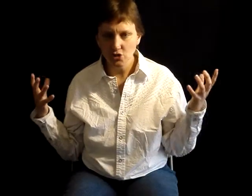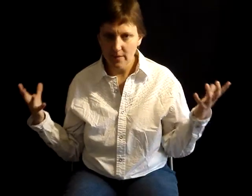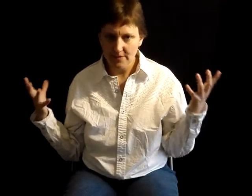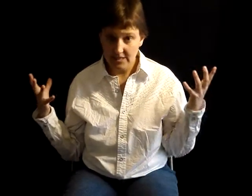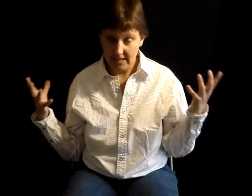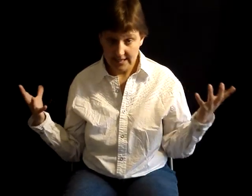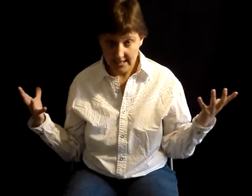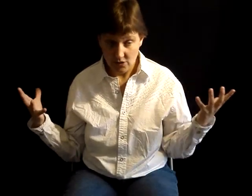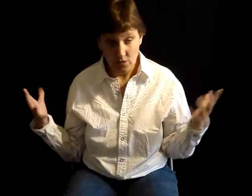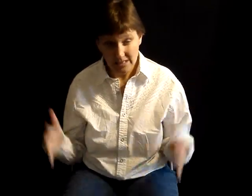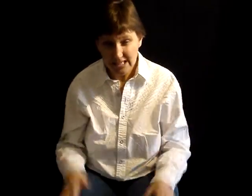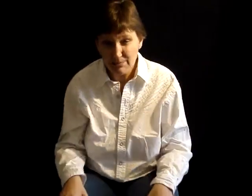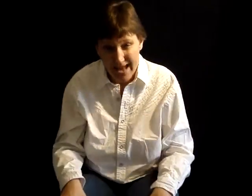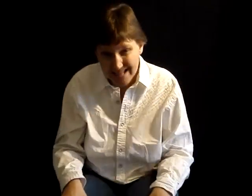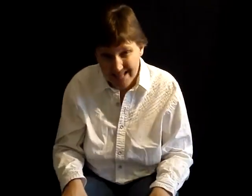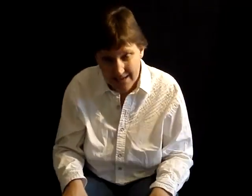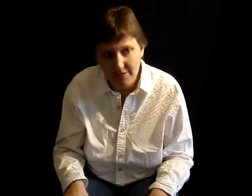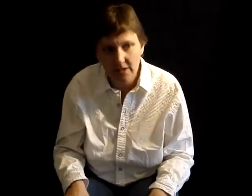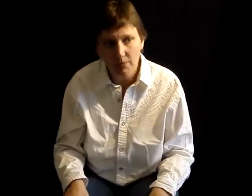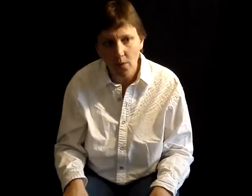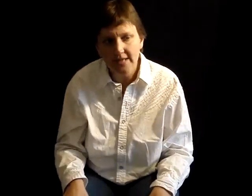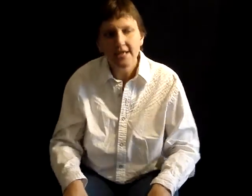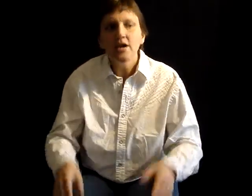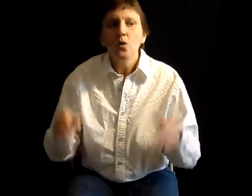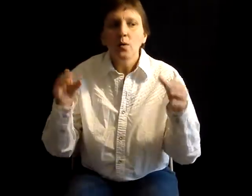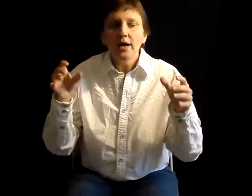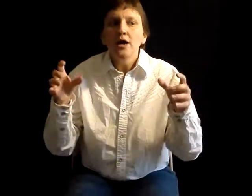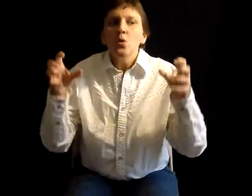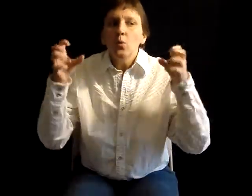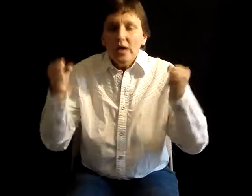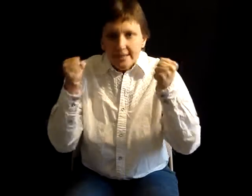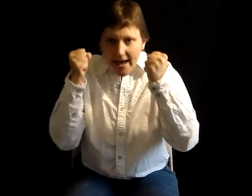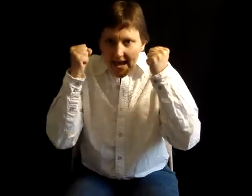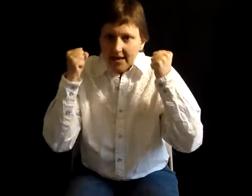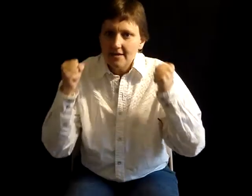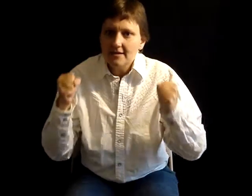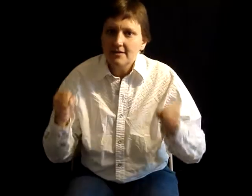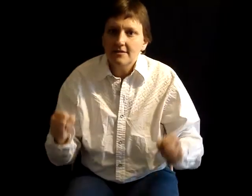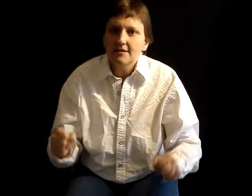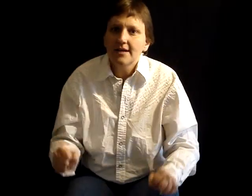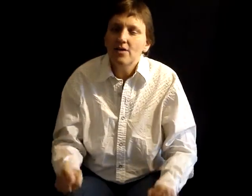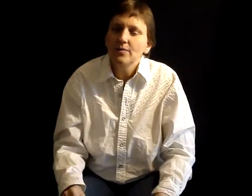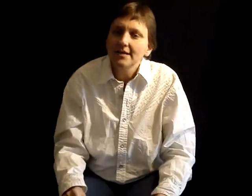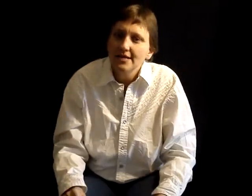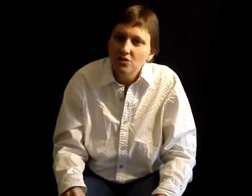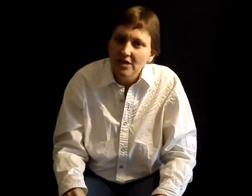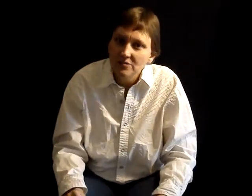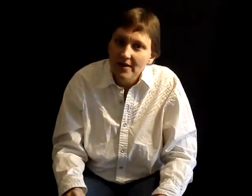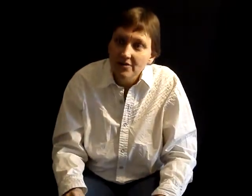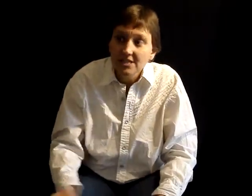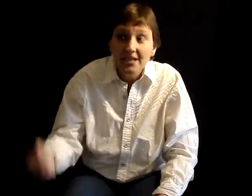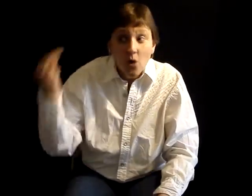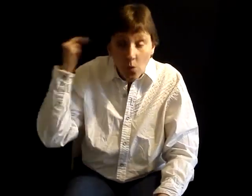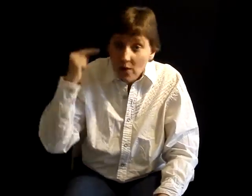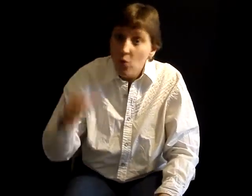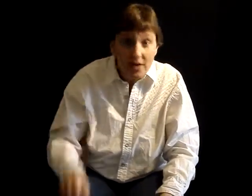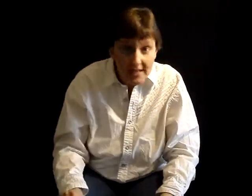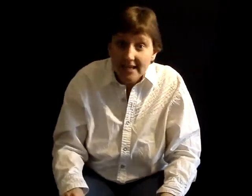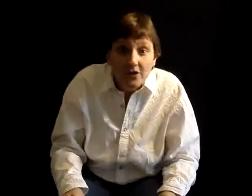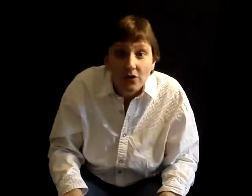corruptions like this, or at least pants them to the point where we demand accountability and transparency, we really do,